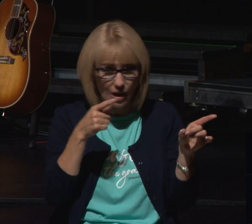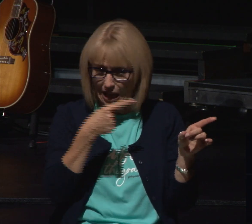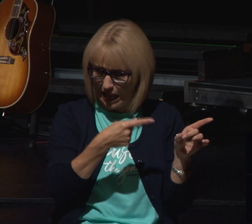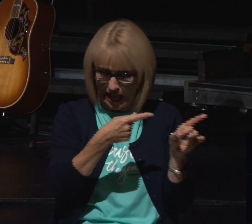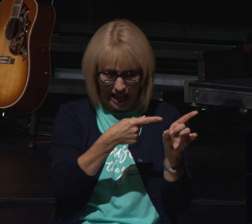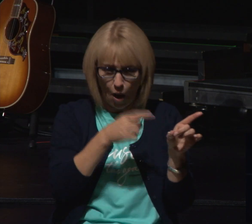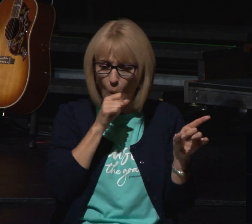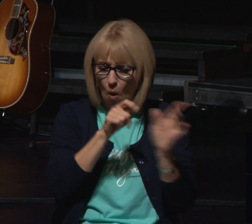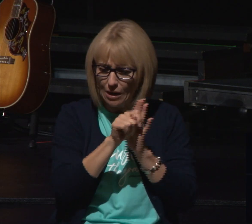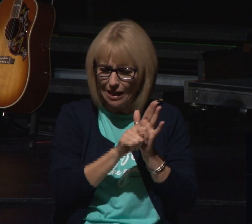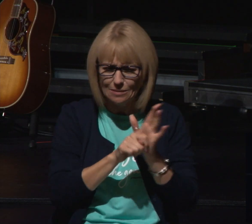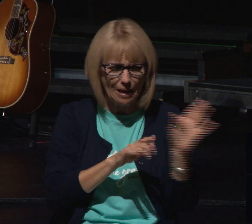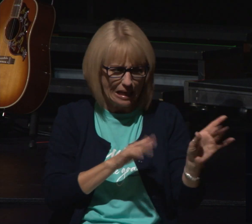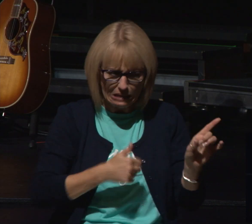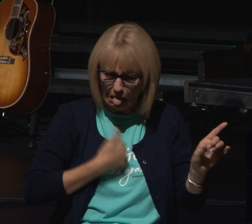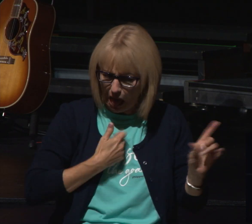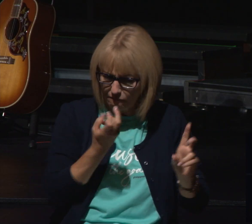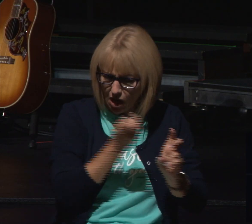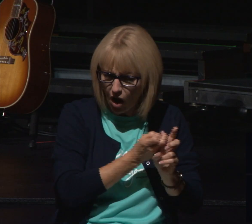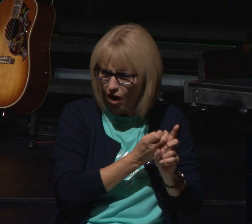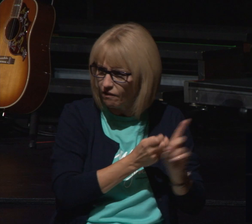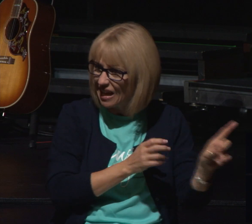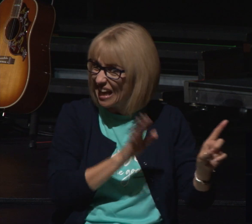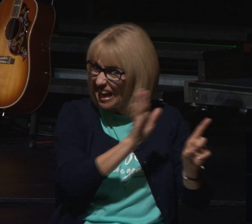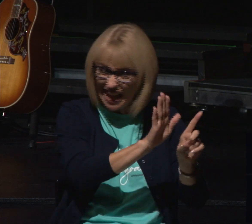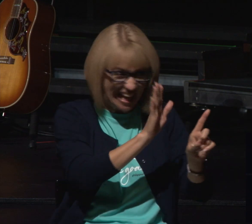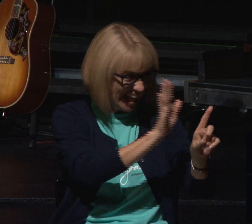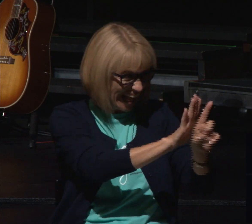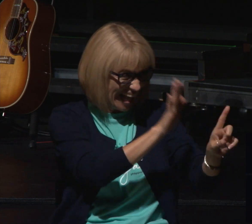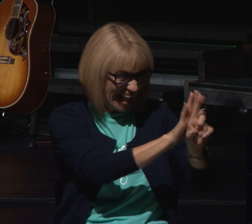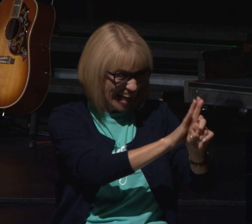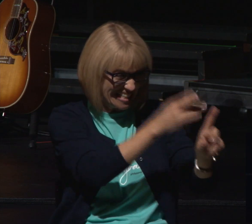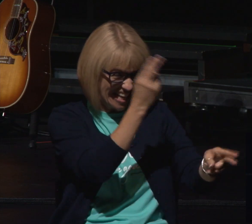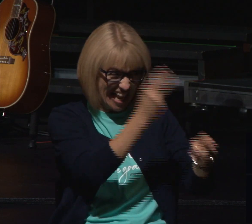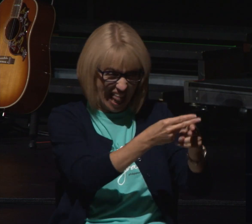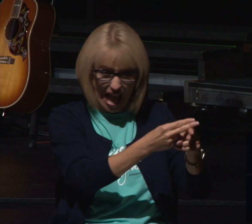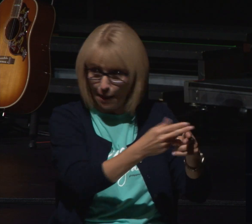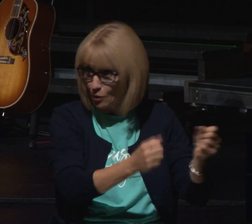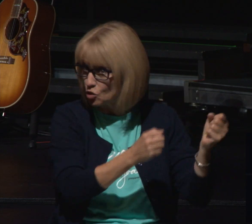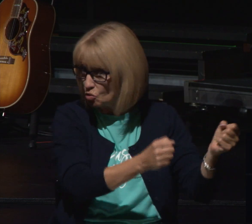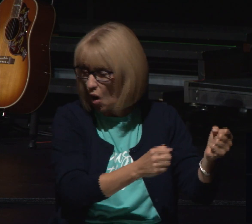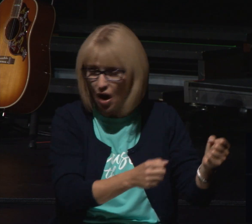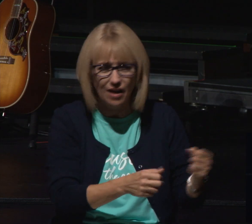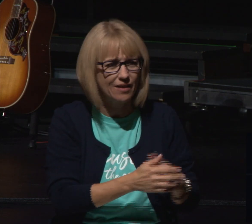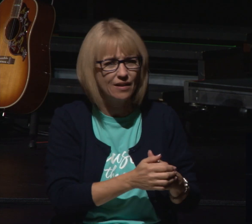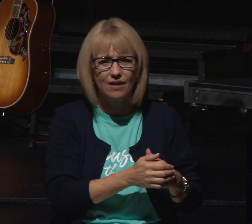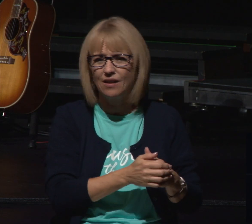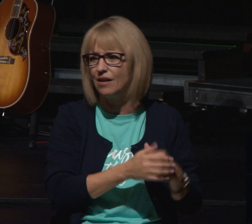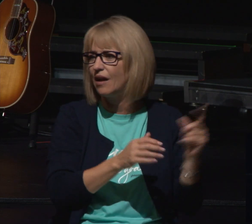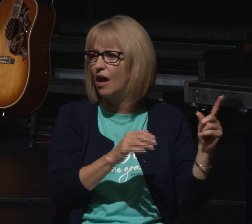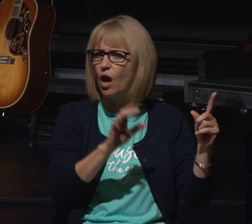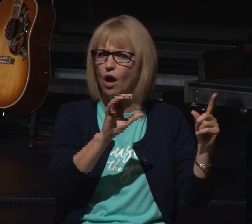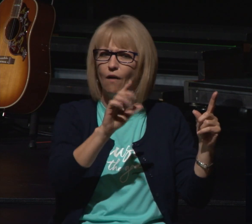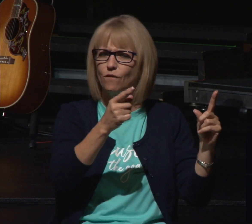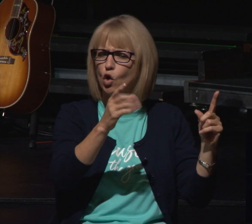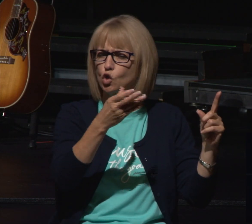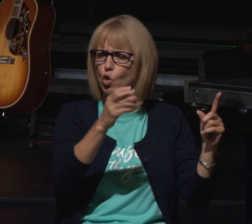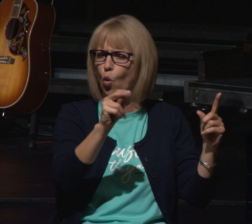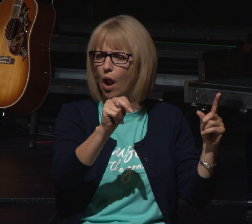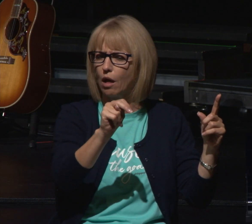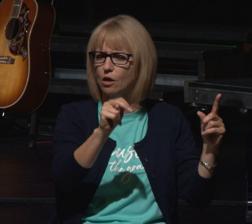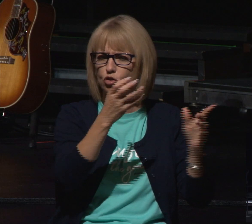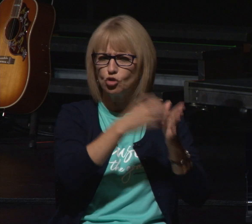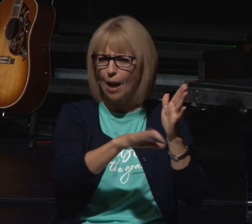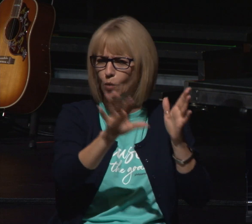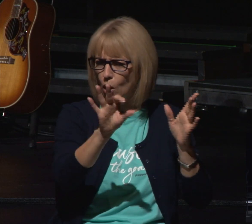if look at his life it was difficult his name is strong we read in first chronicles chapter four verse nine says